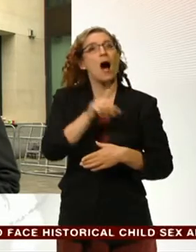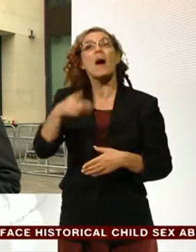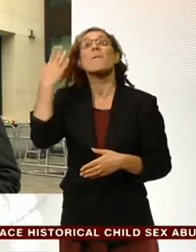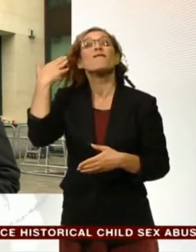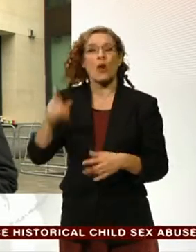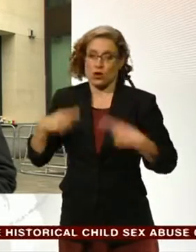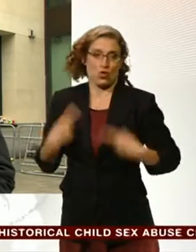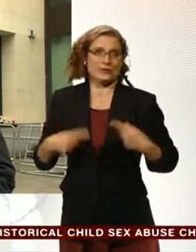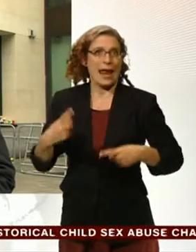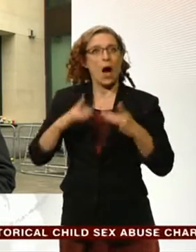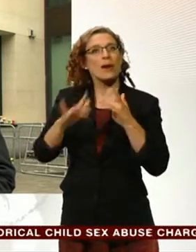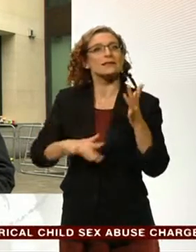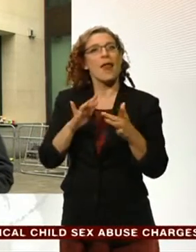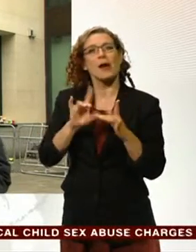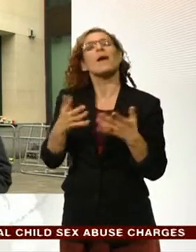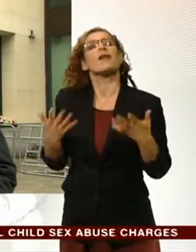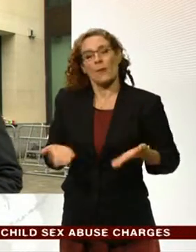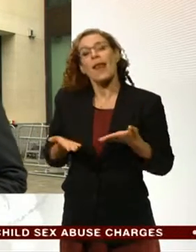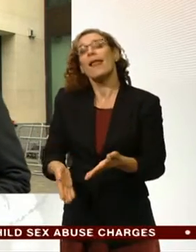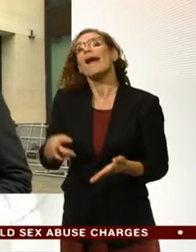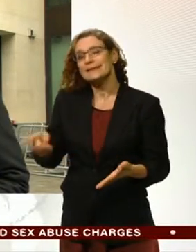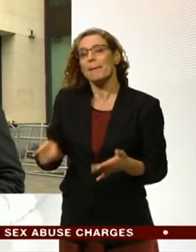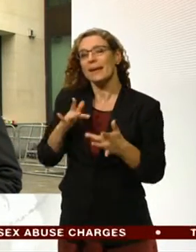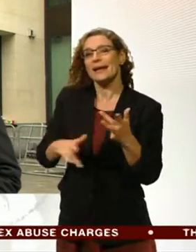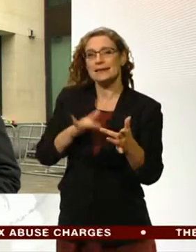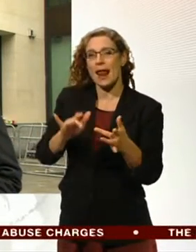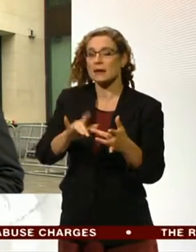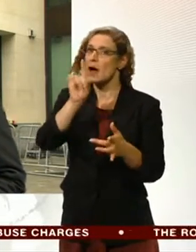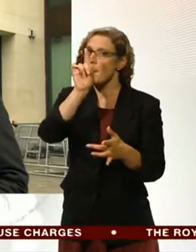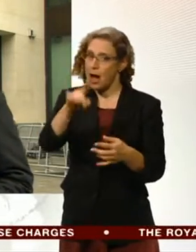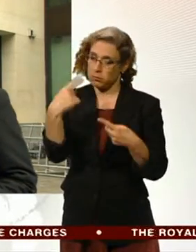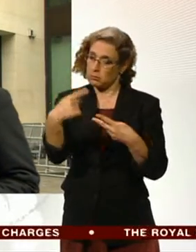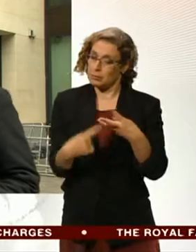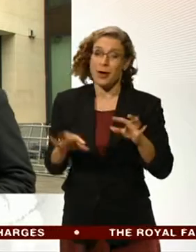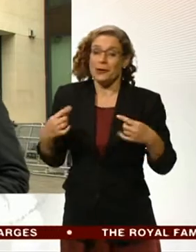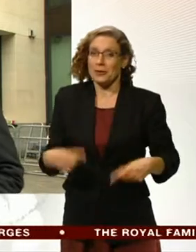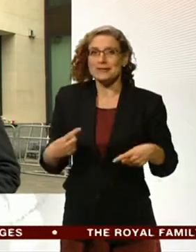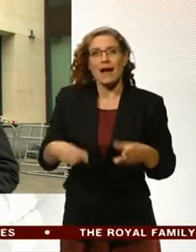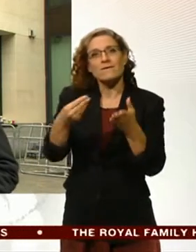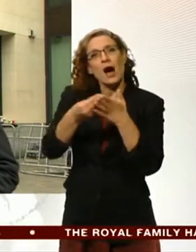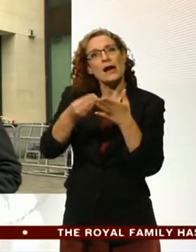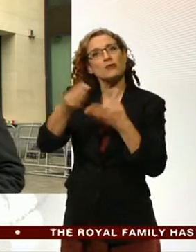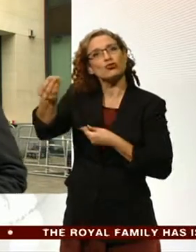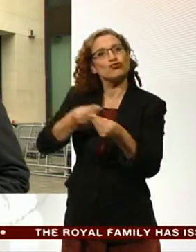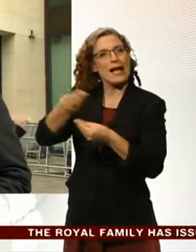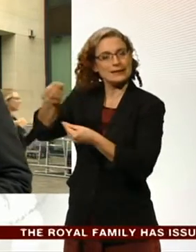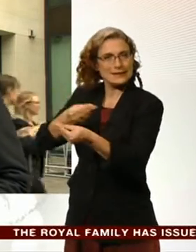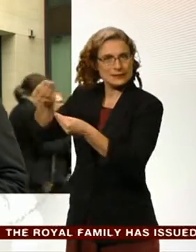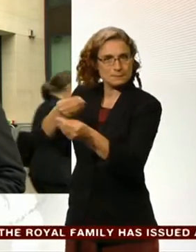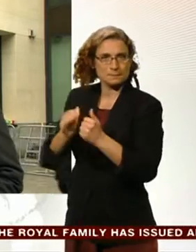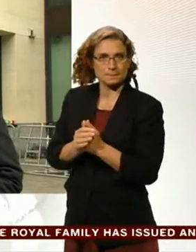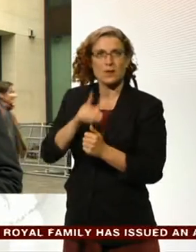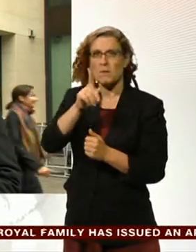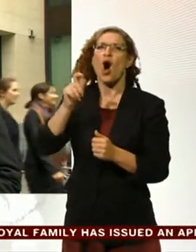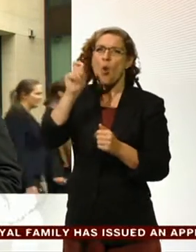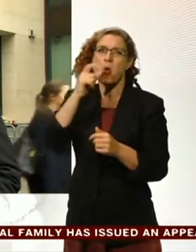altogether. Now he'll be allowed to use the internet so long as it isn't for financial trading. But we're going to have an extradition hearing in a few months